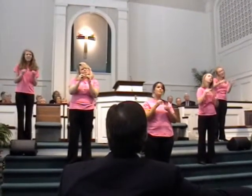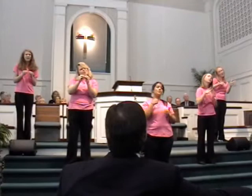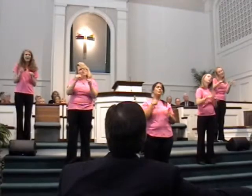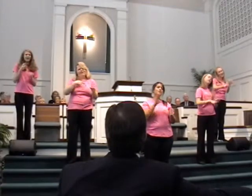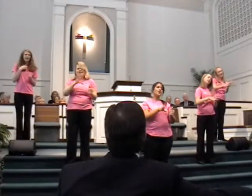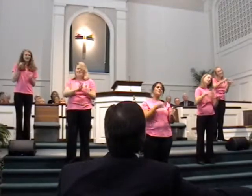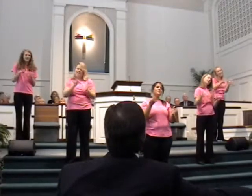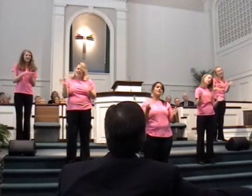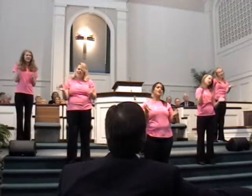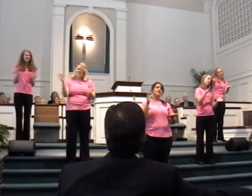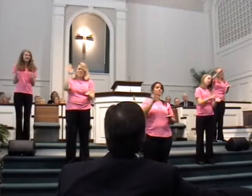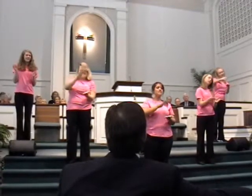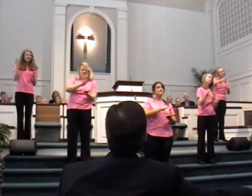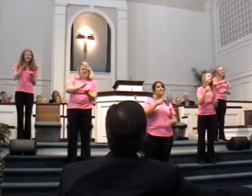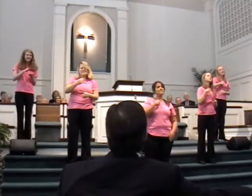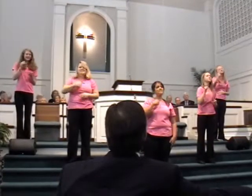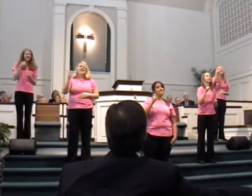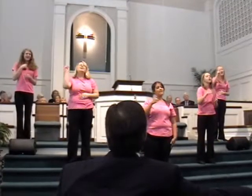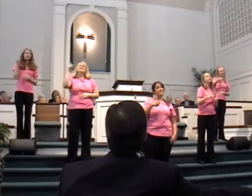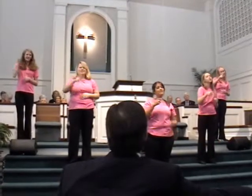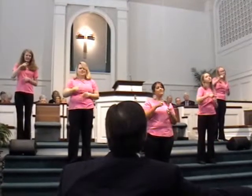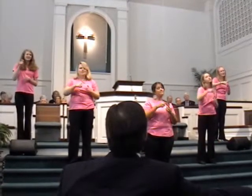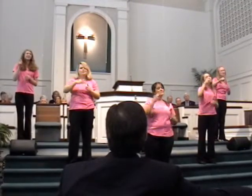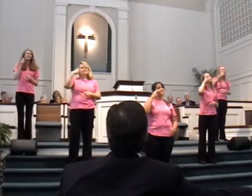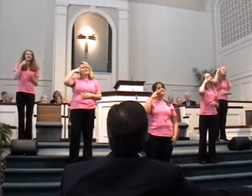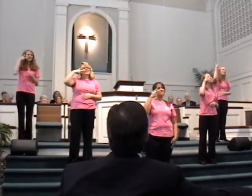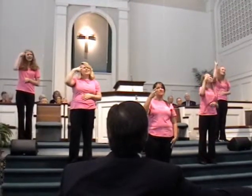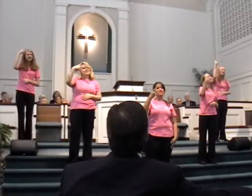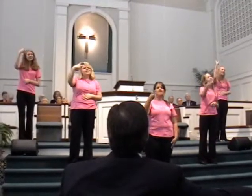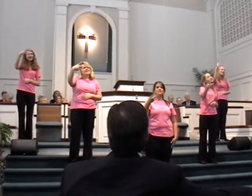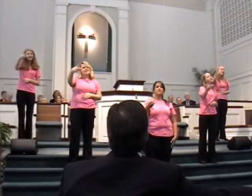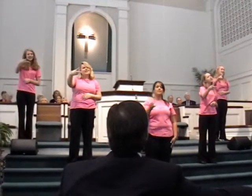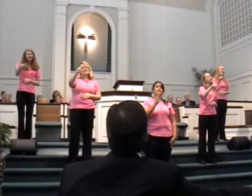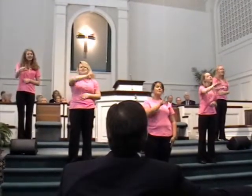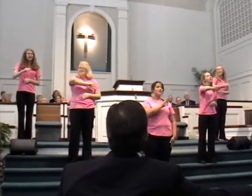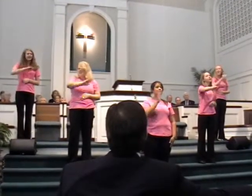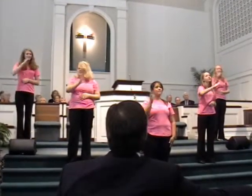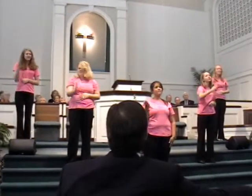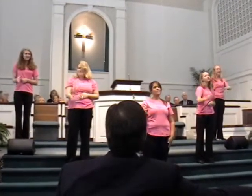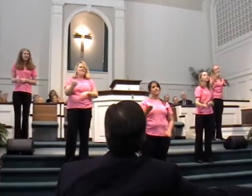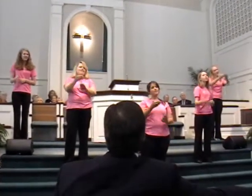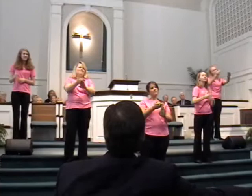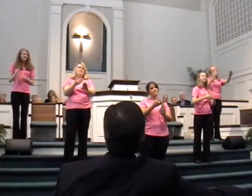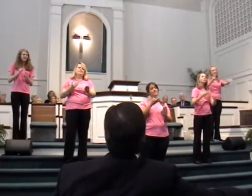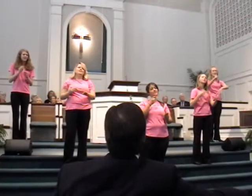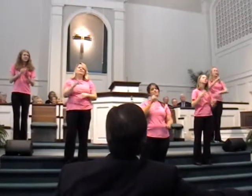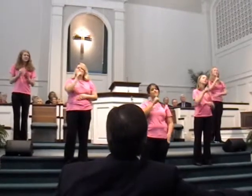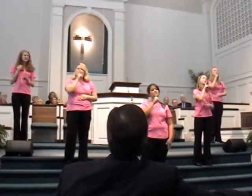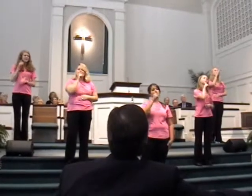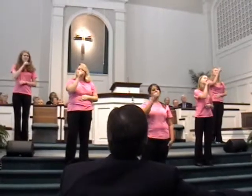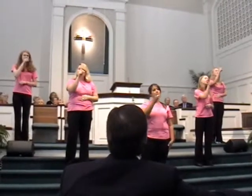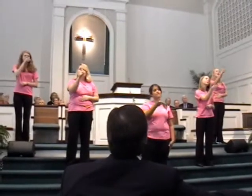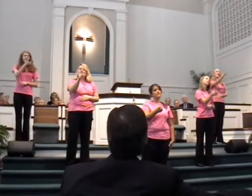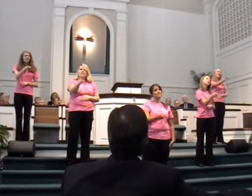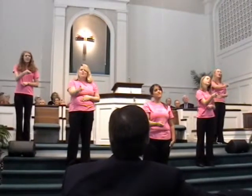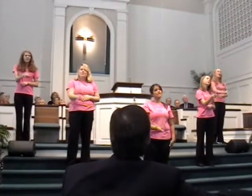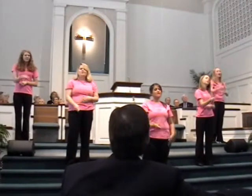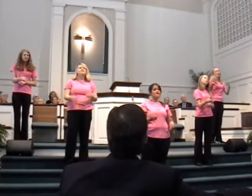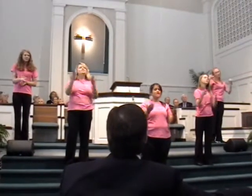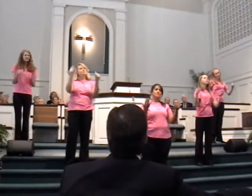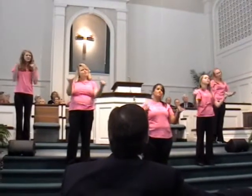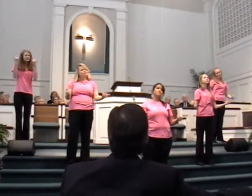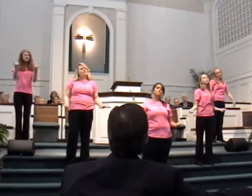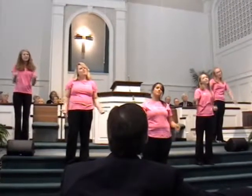and the more I find, the less I need to see I've never been so sure,